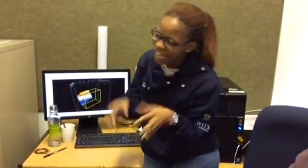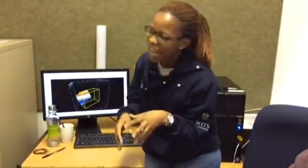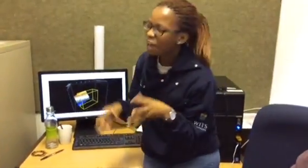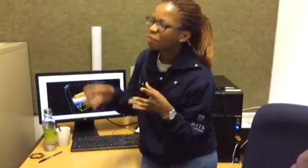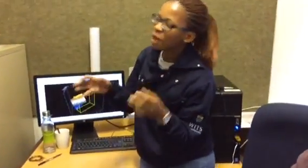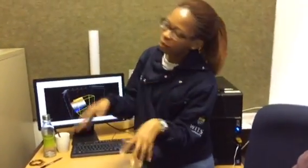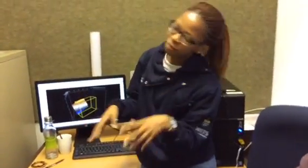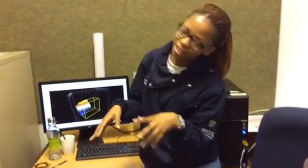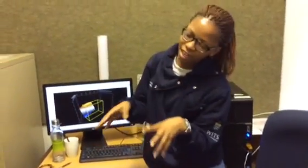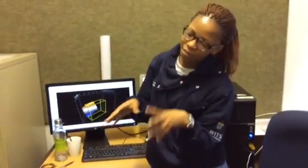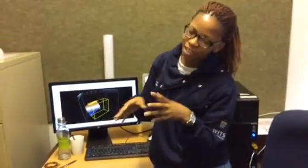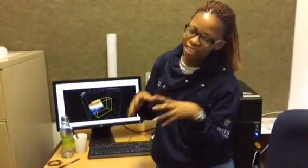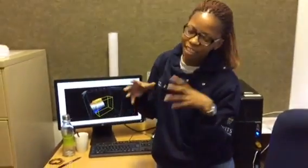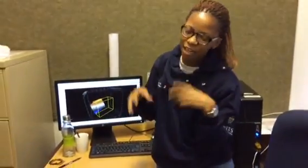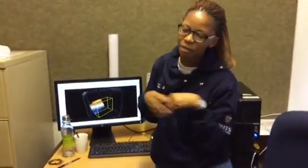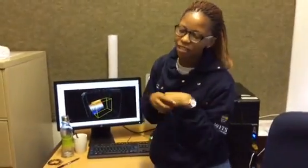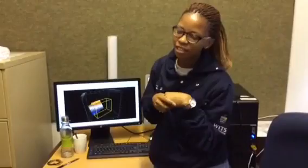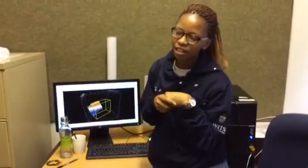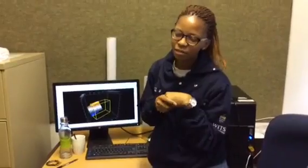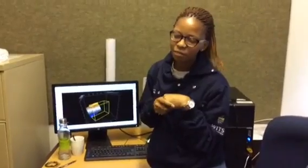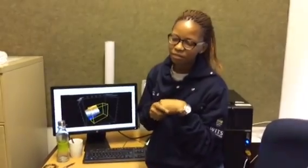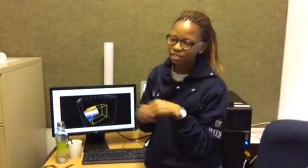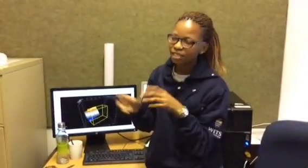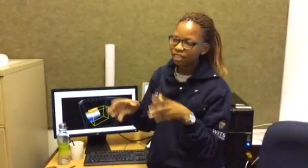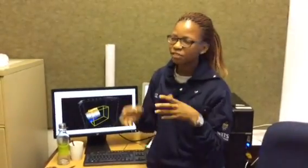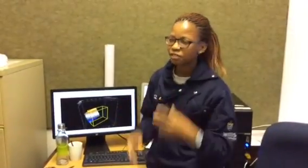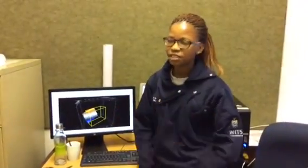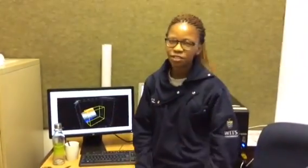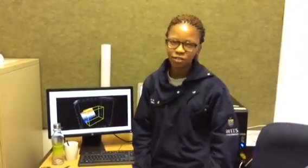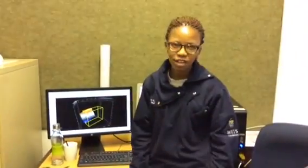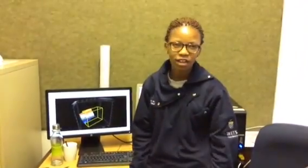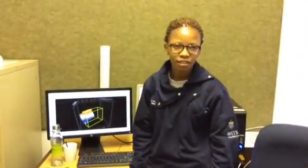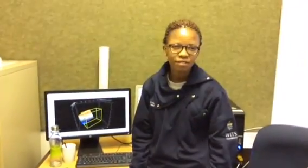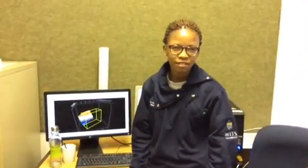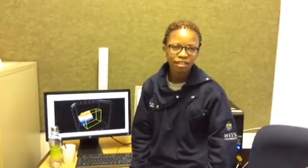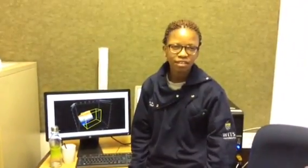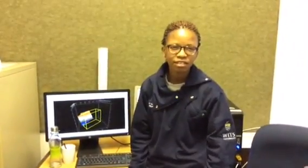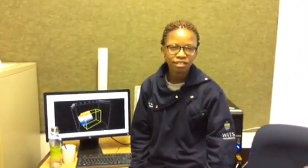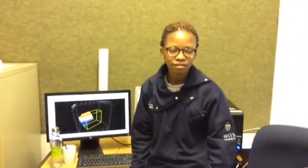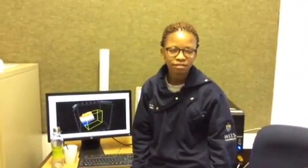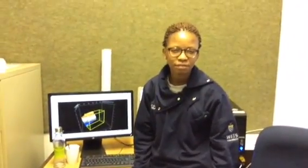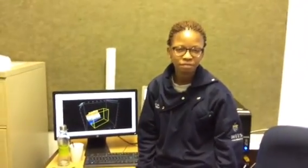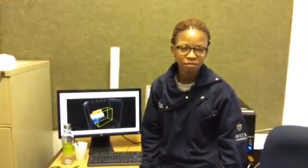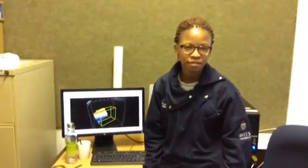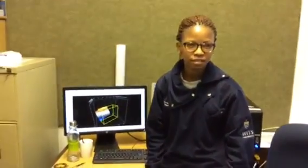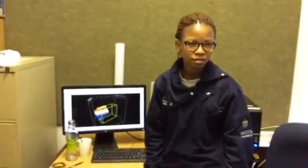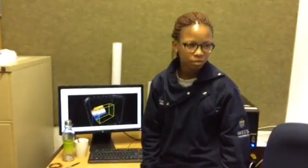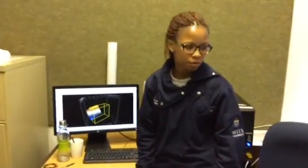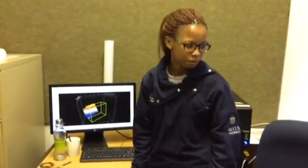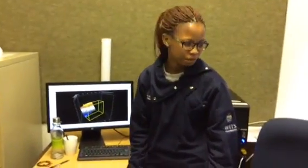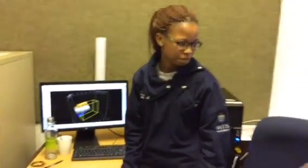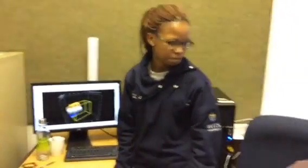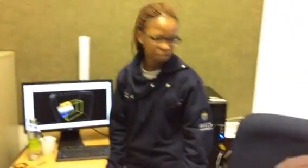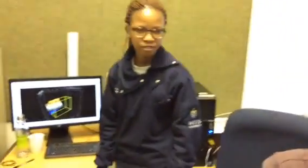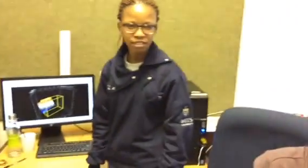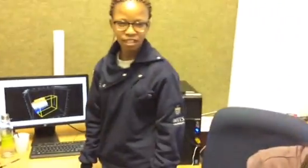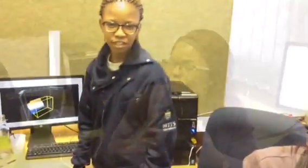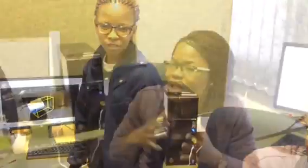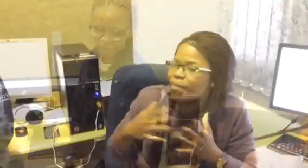I'm happy that I'm actually coming to the end of it so yeah cool awesome thank you Bali what I'm